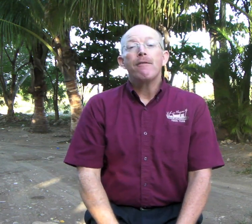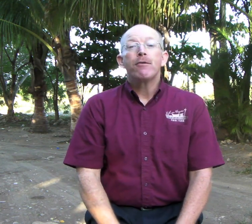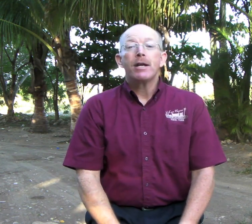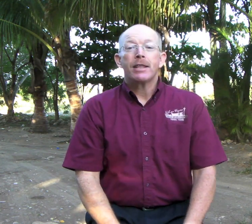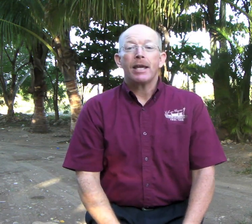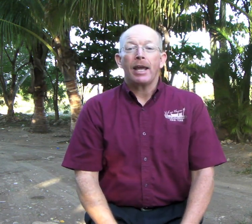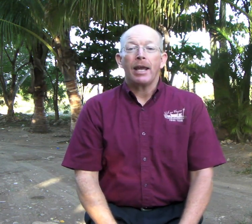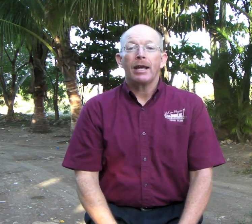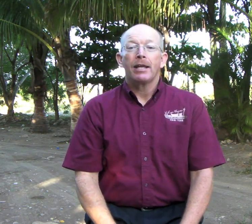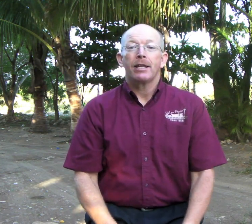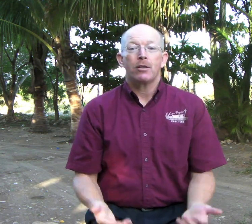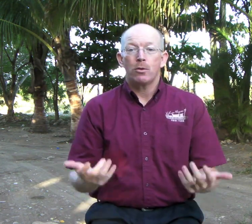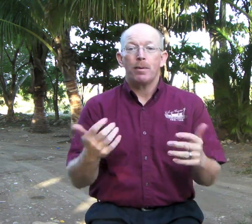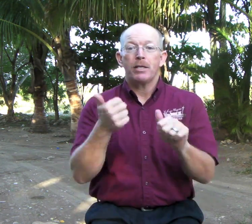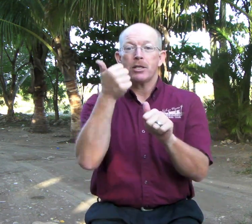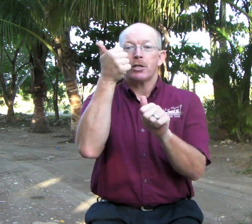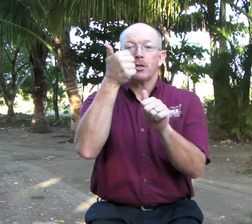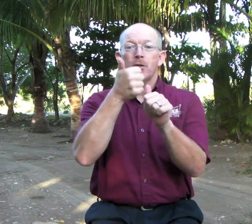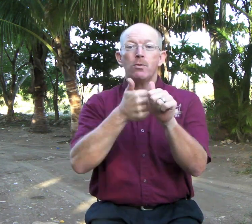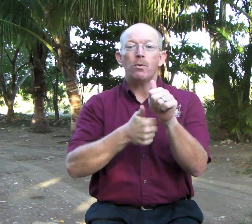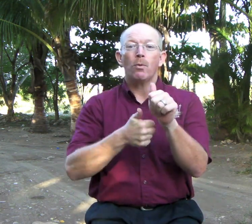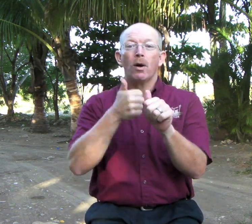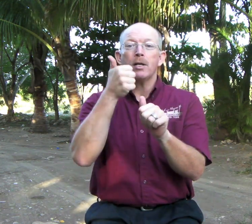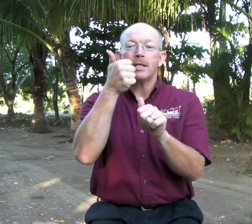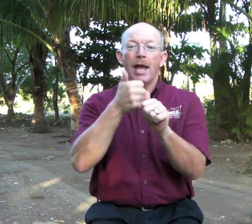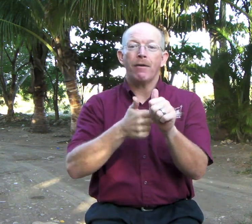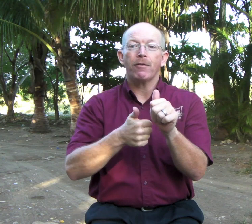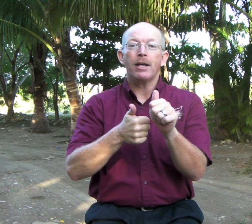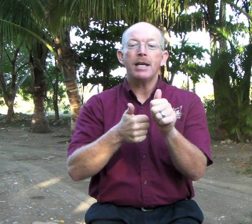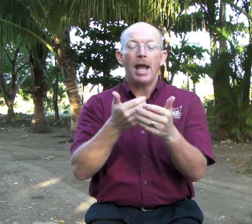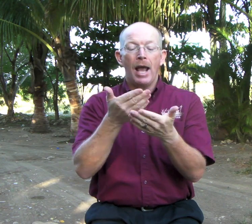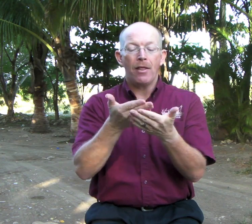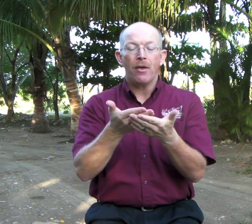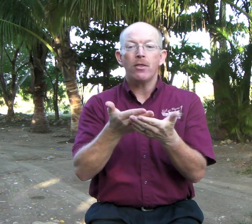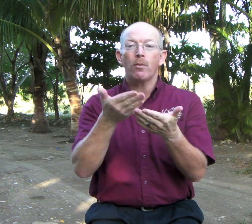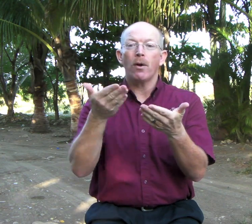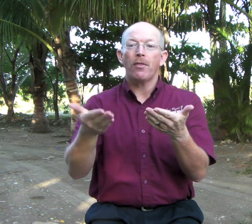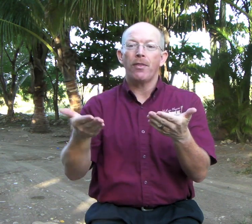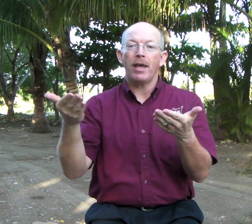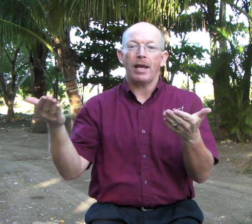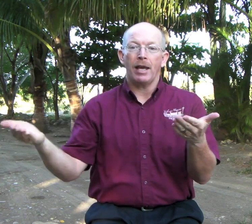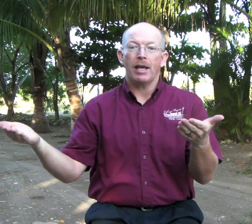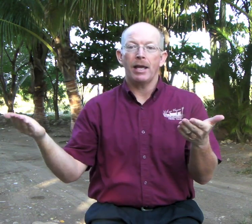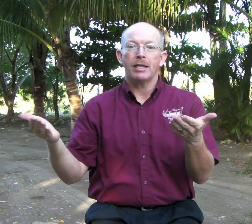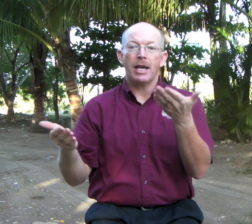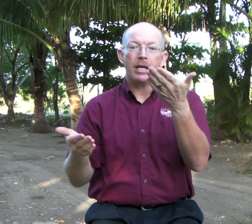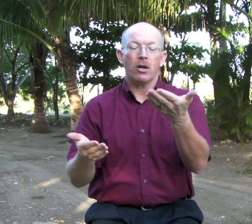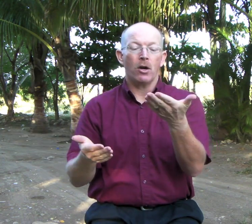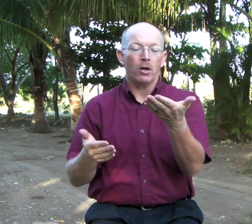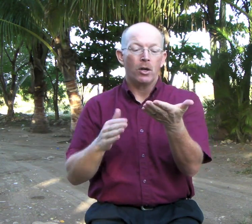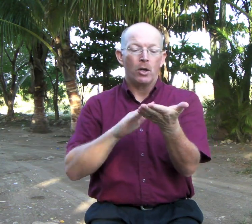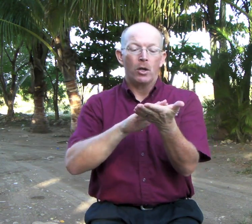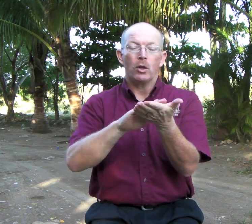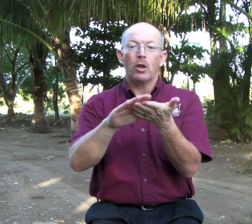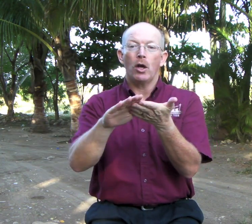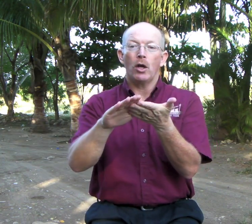Everything. This would be just your two words. Every. And then the word thing. Take your, the,